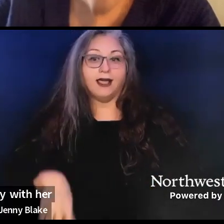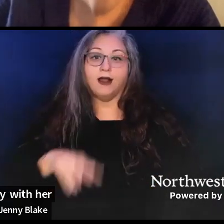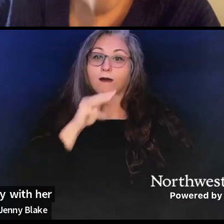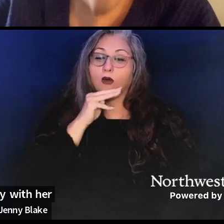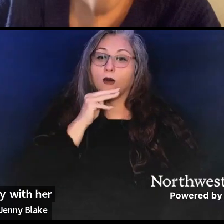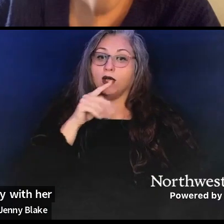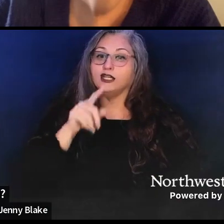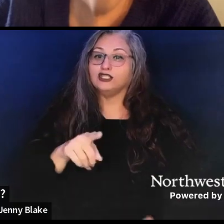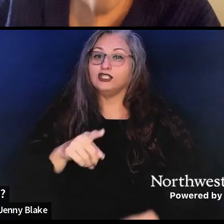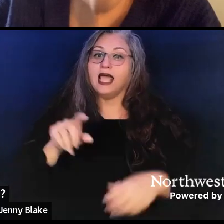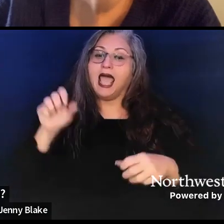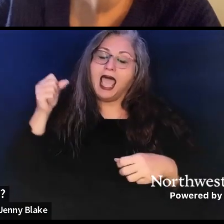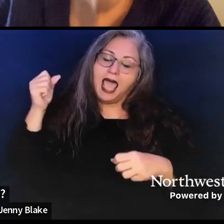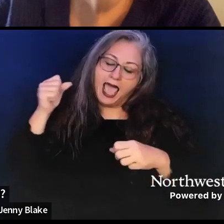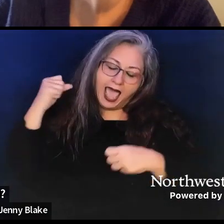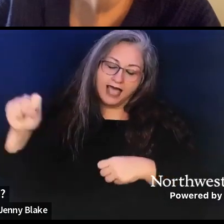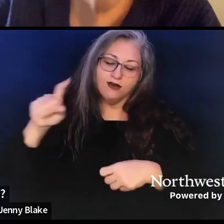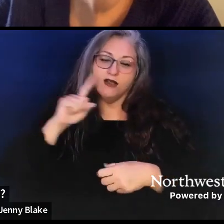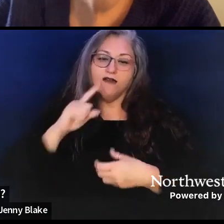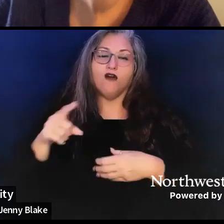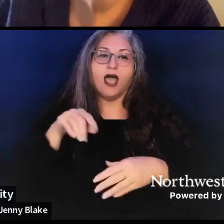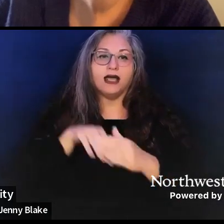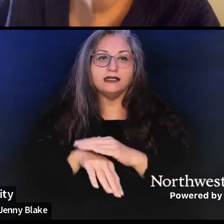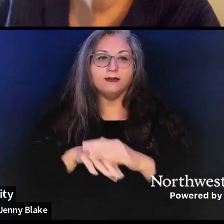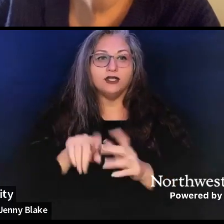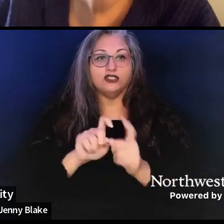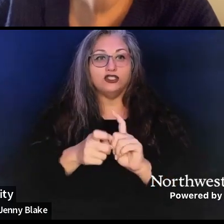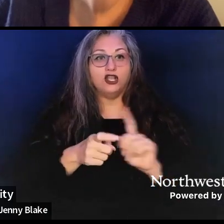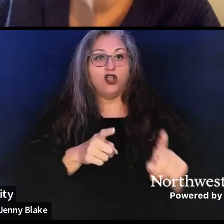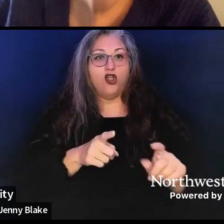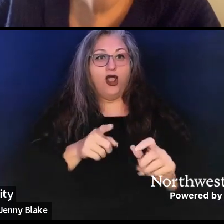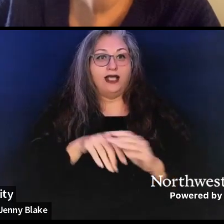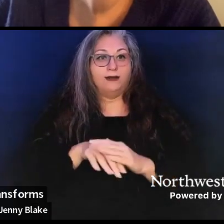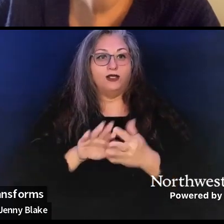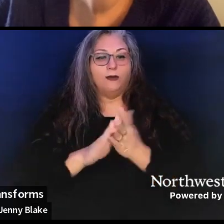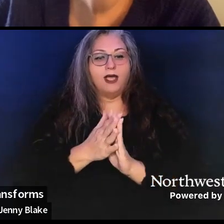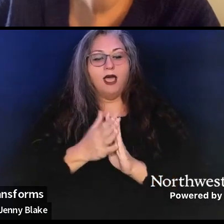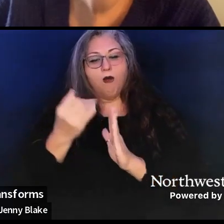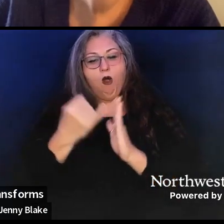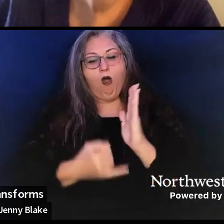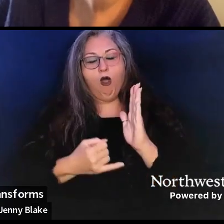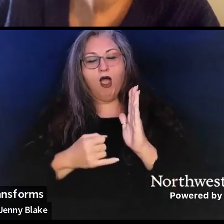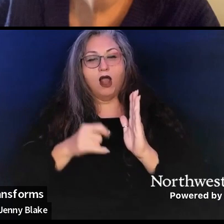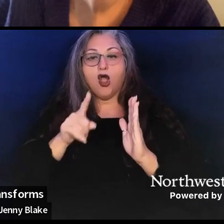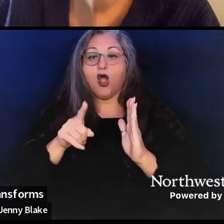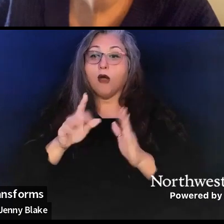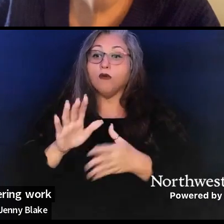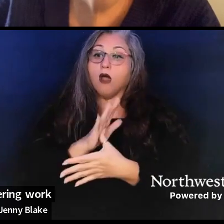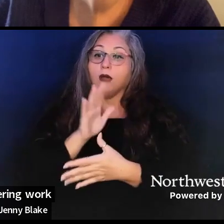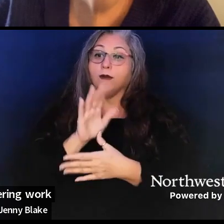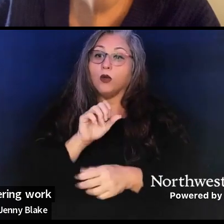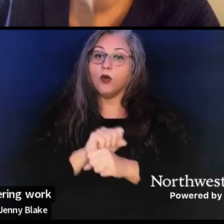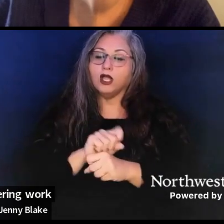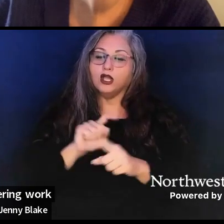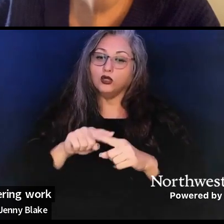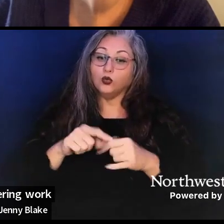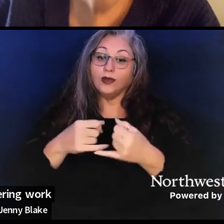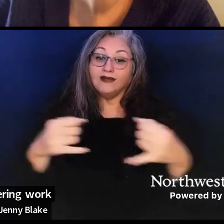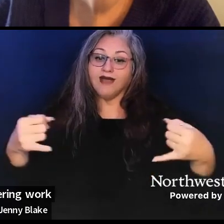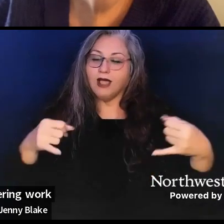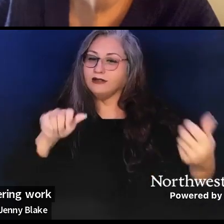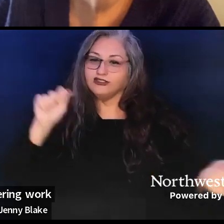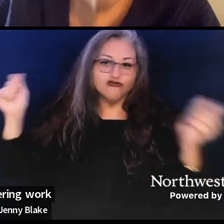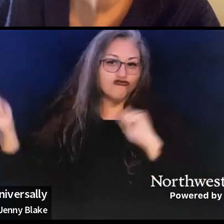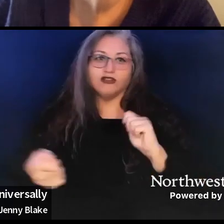inclusivity, transforms accessibility into an art form. Her pioneering work redefines boundaries, making theater universally